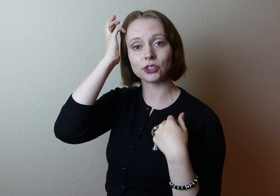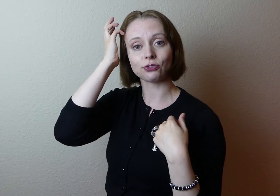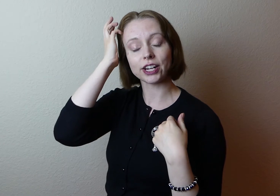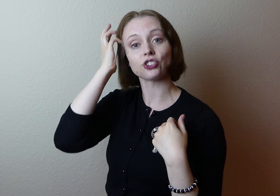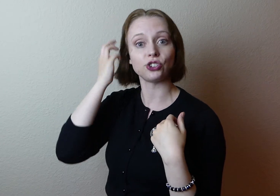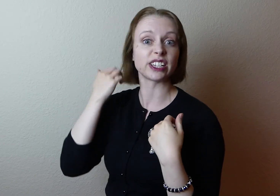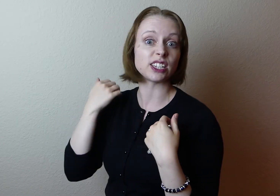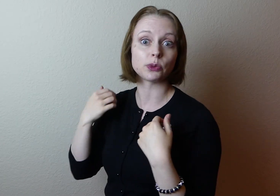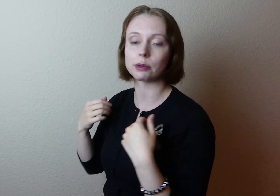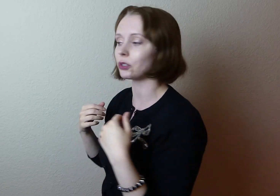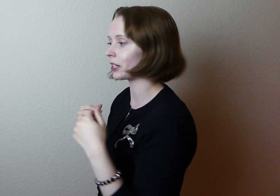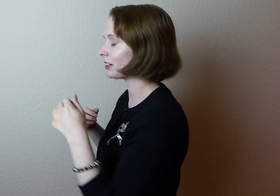and the right, just so you can see what I'm doing.